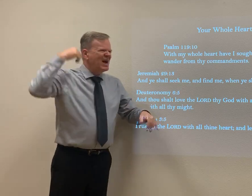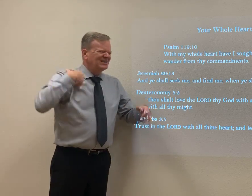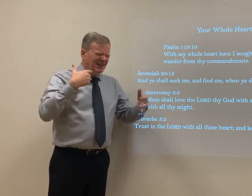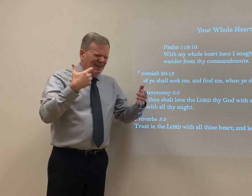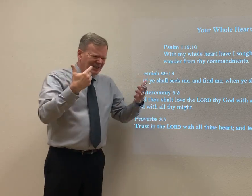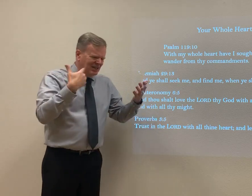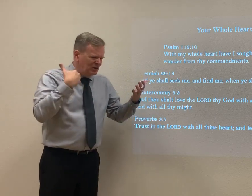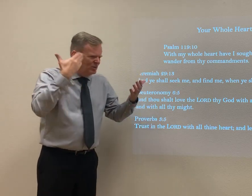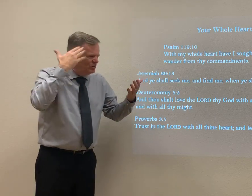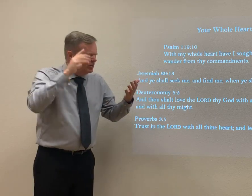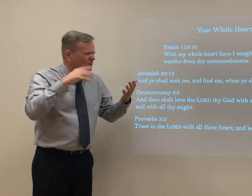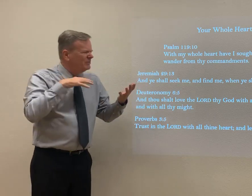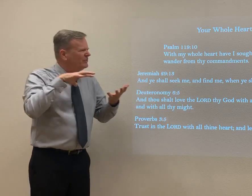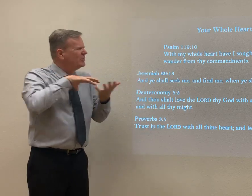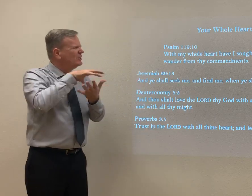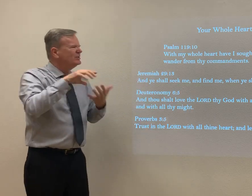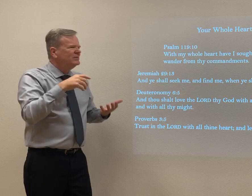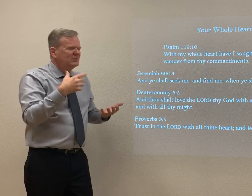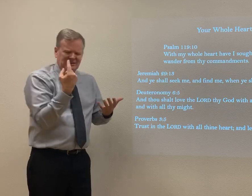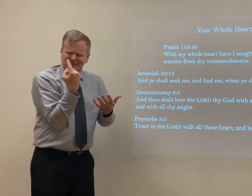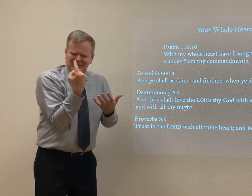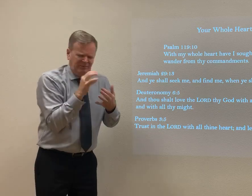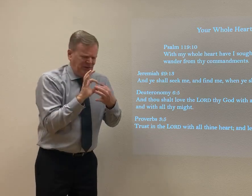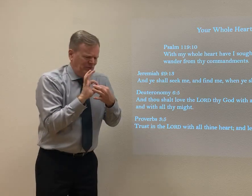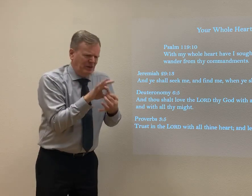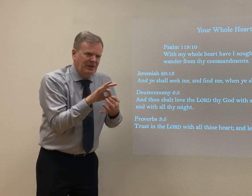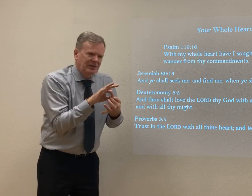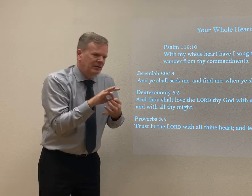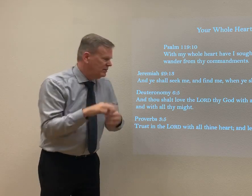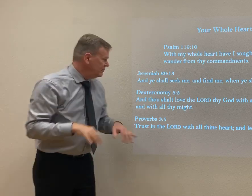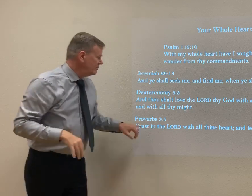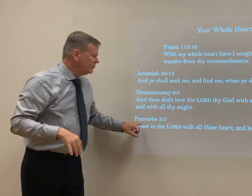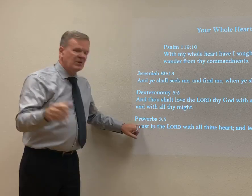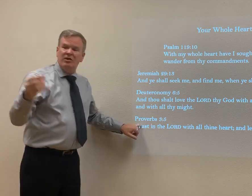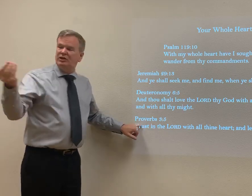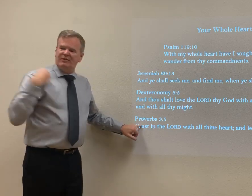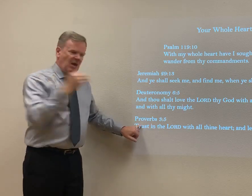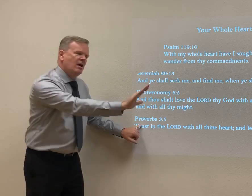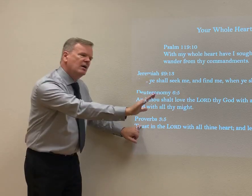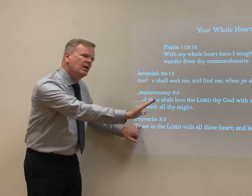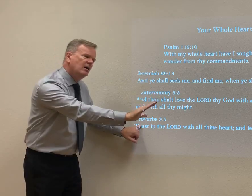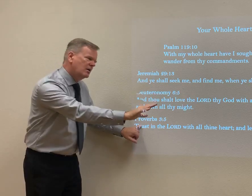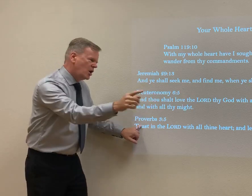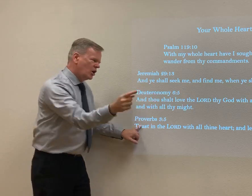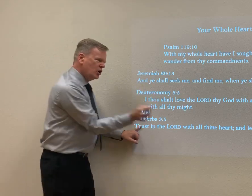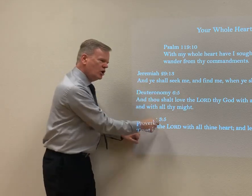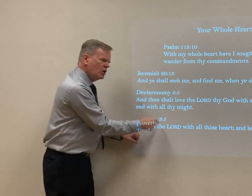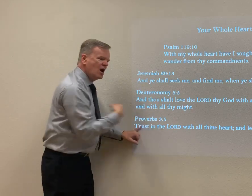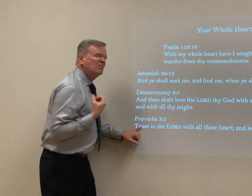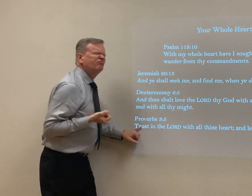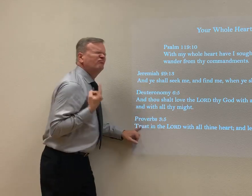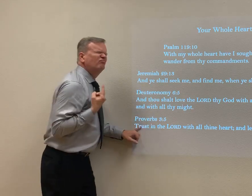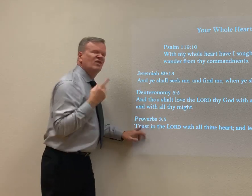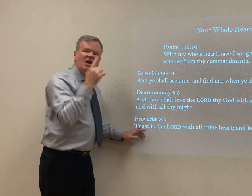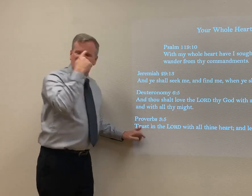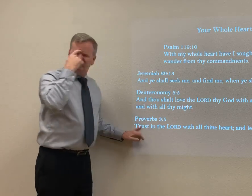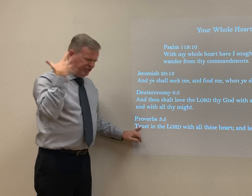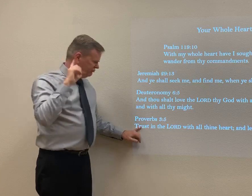It was quite a while ago. I was confused about something. And she said, hey, look at this particular verse of scripture.